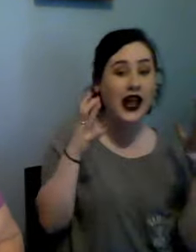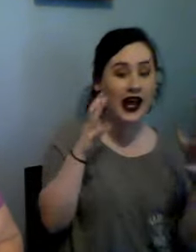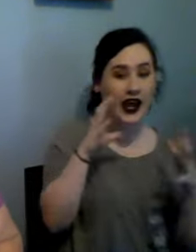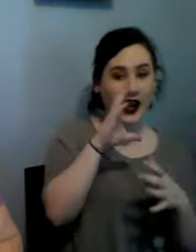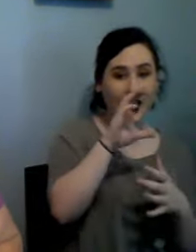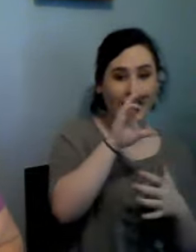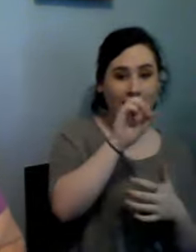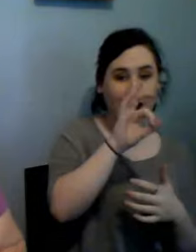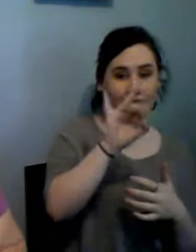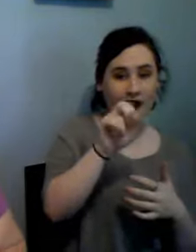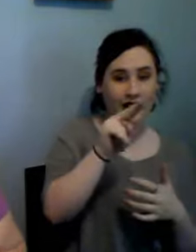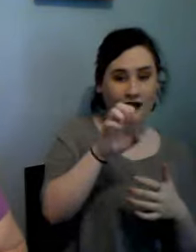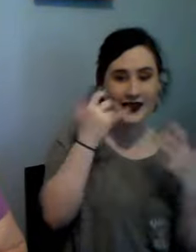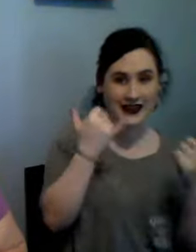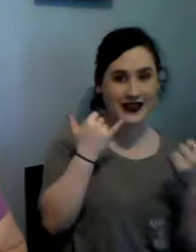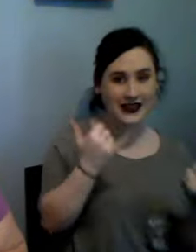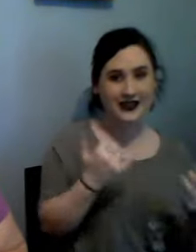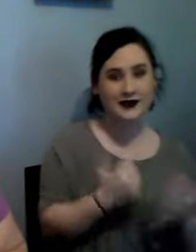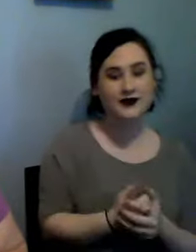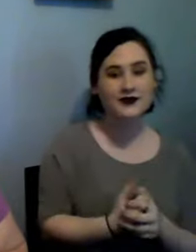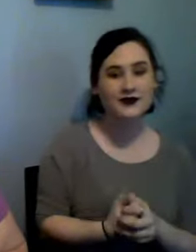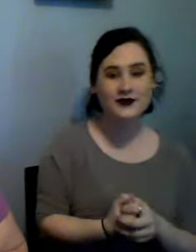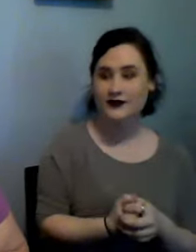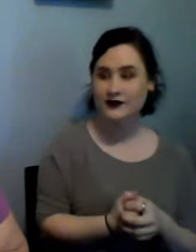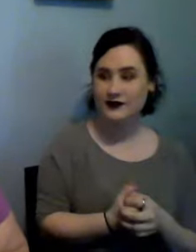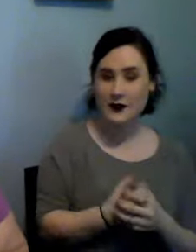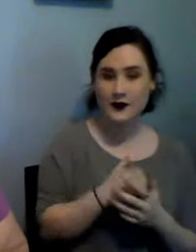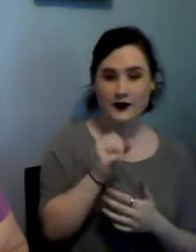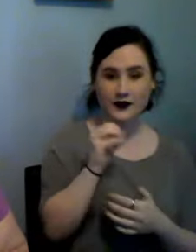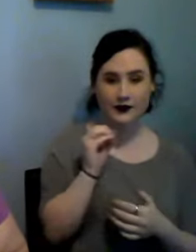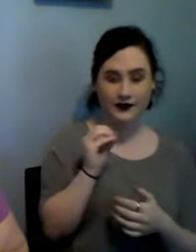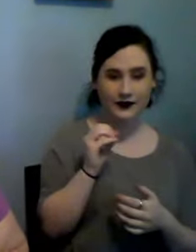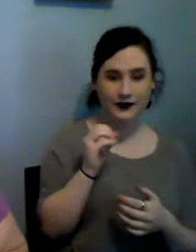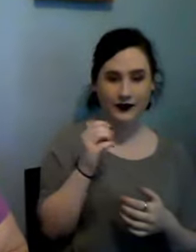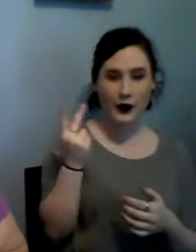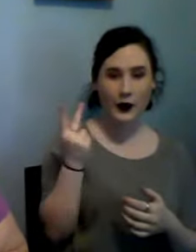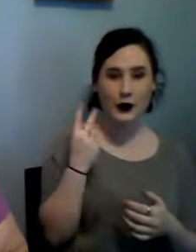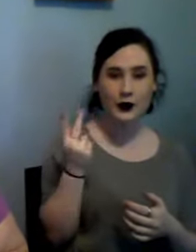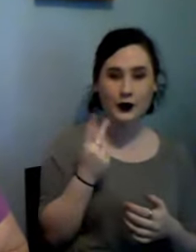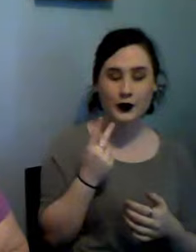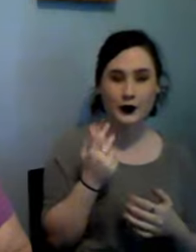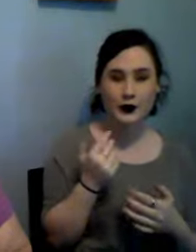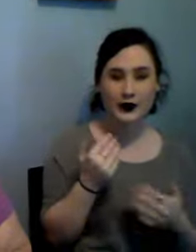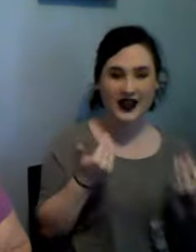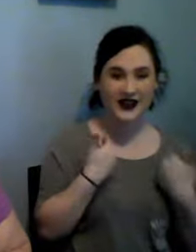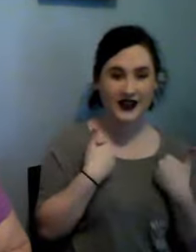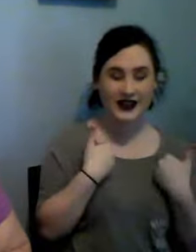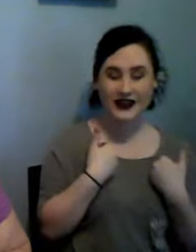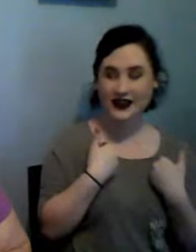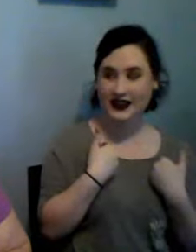so we have